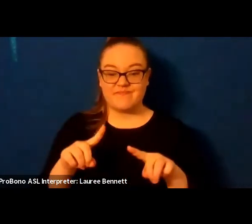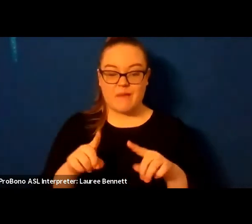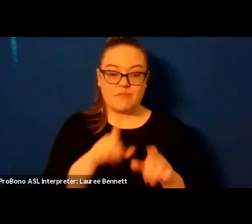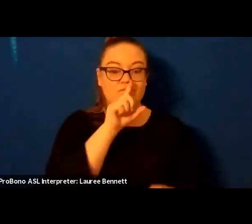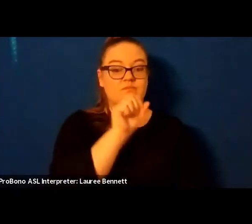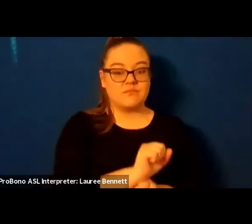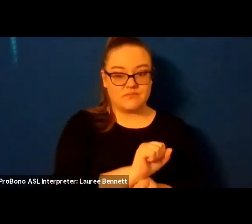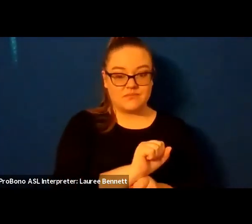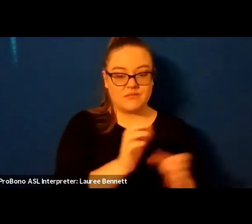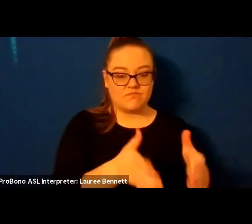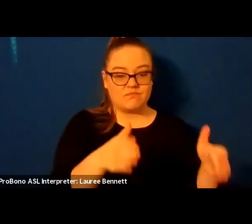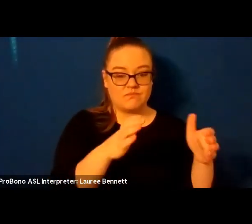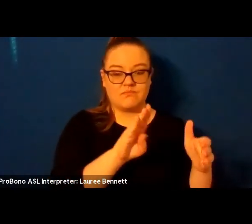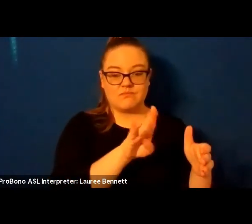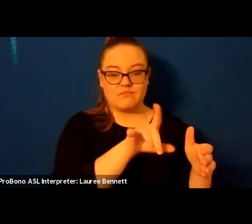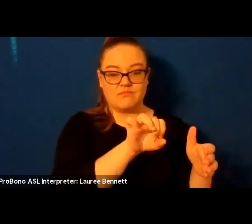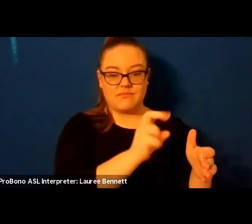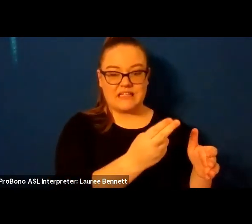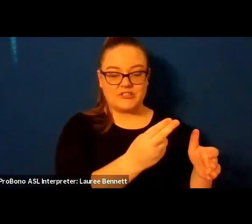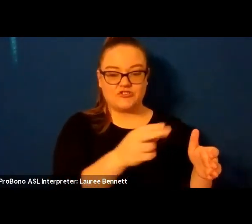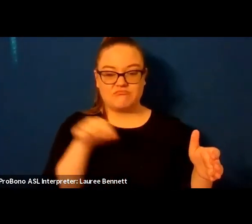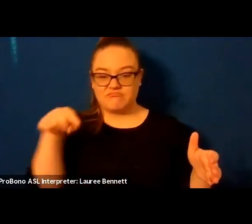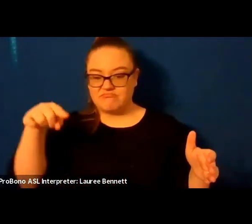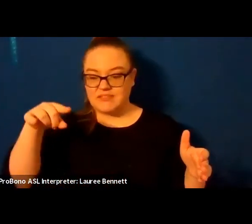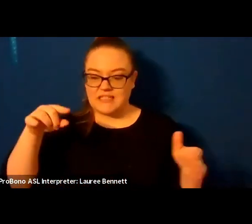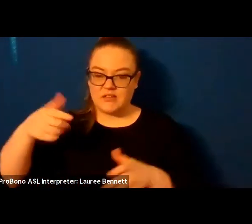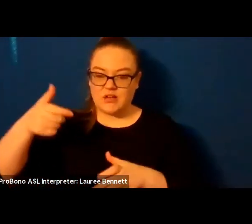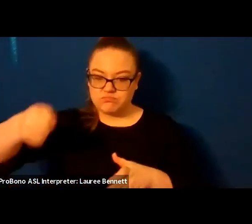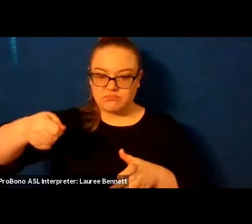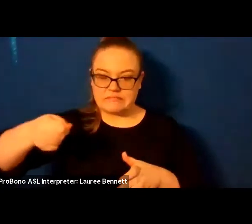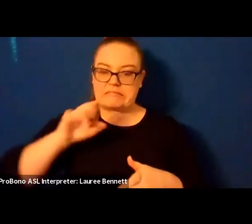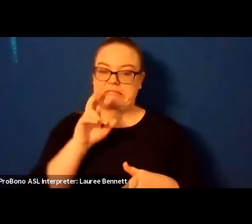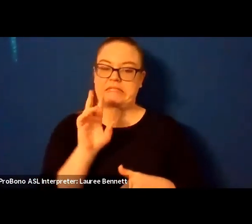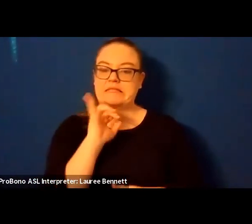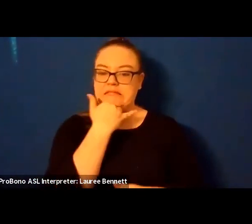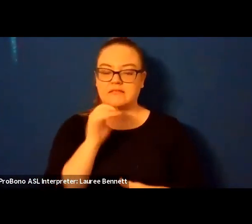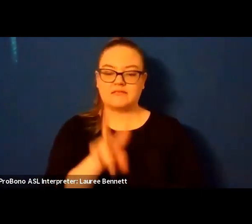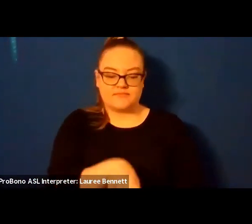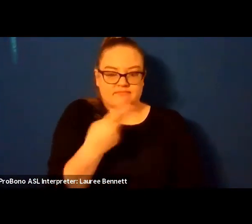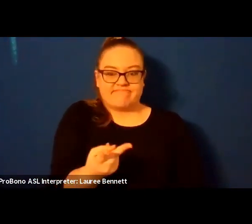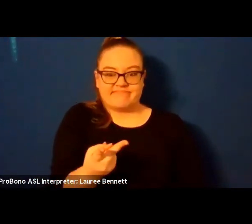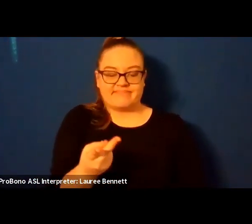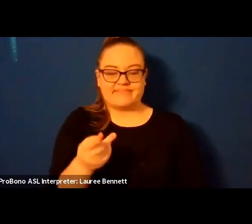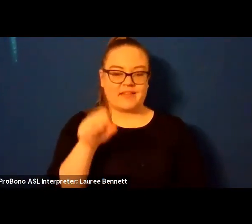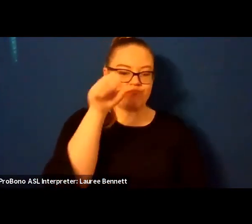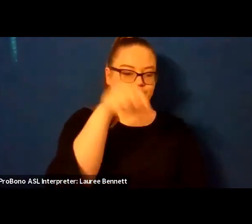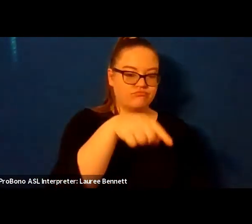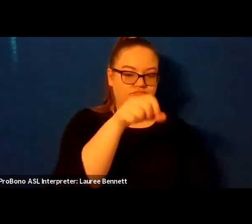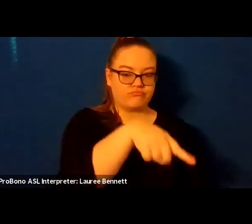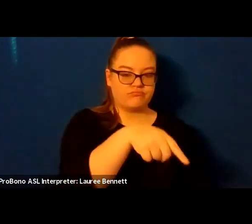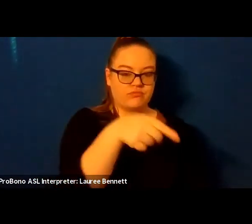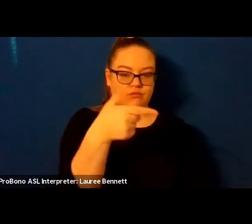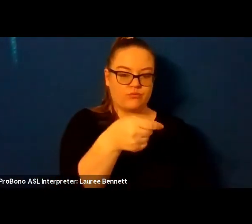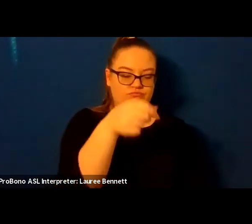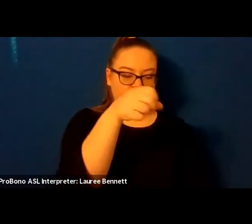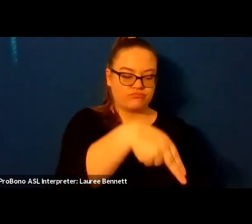is blood cracked with syringes even so i believe it's clean coming out of the dryer the white